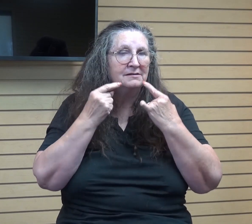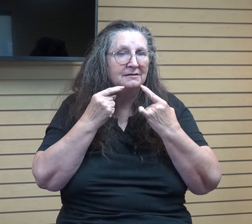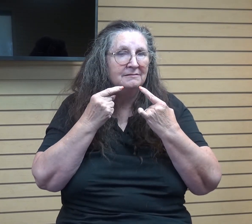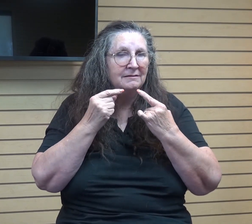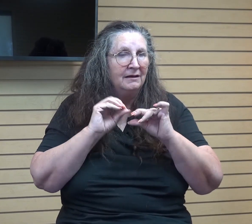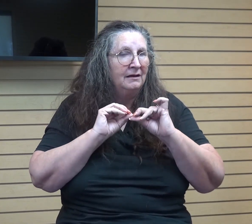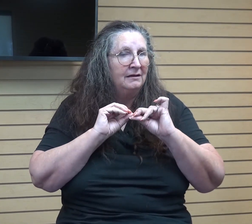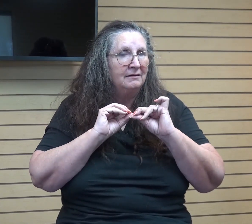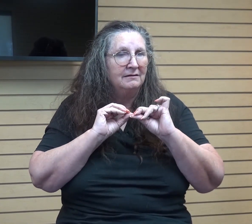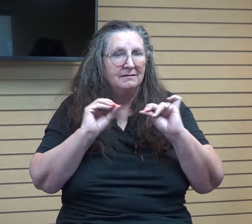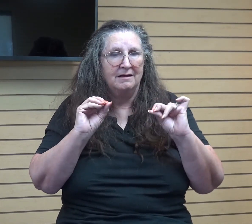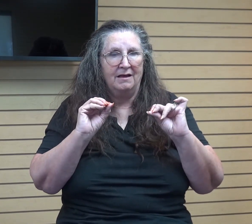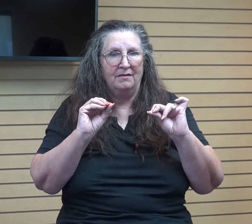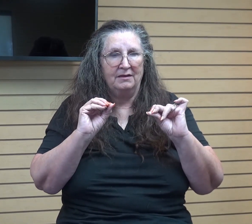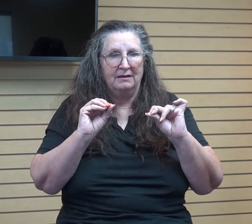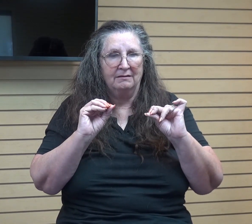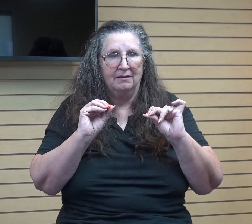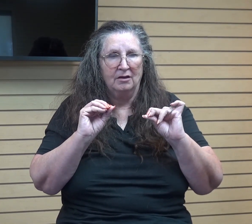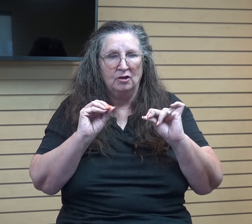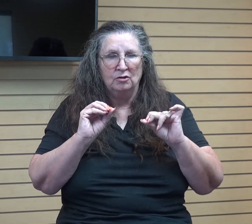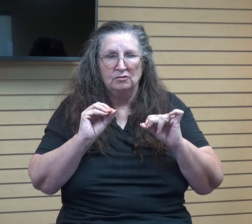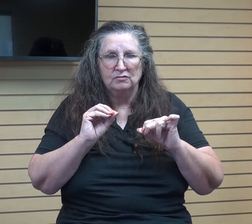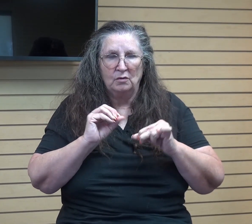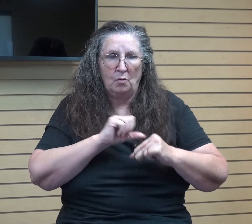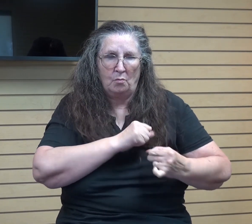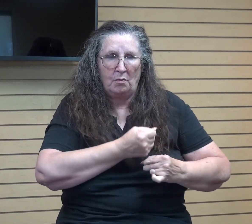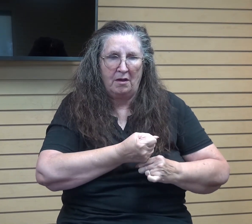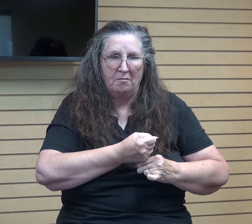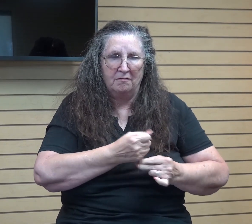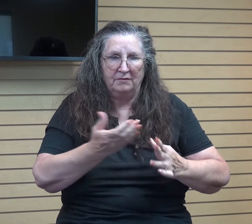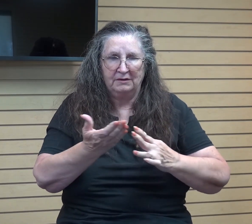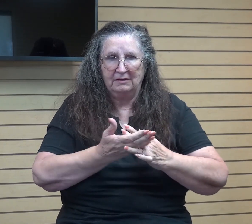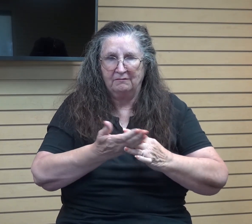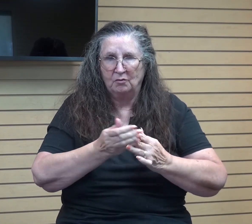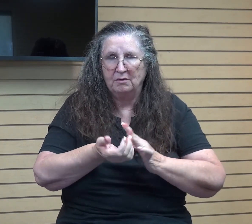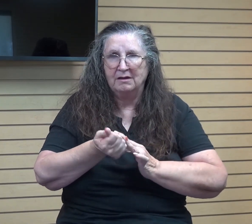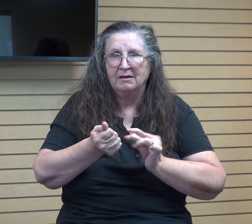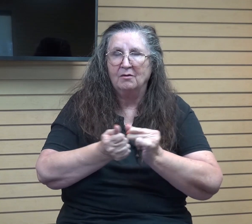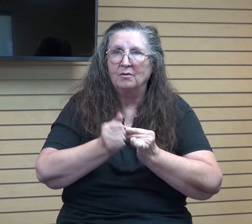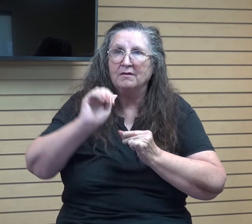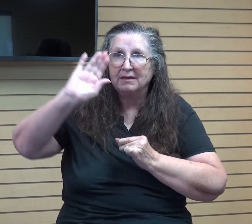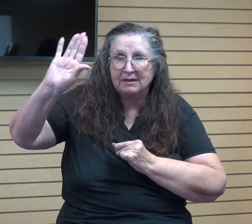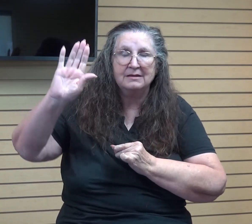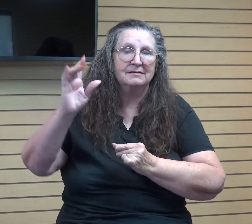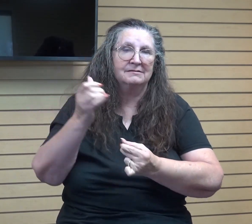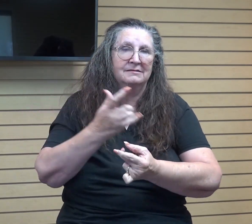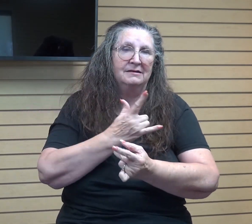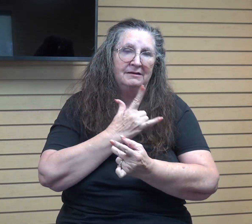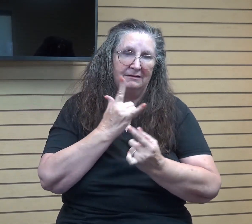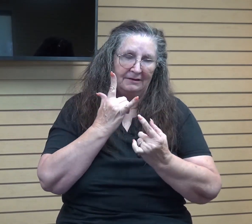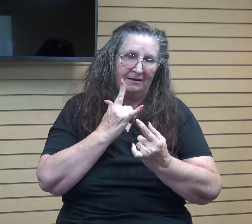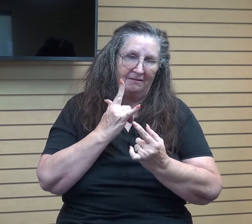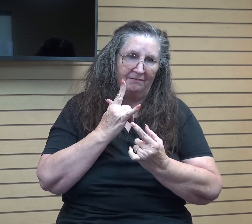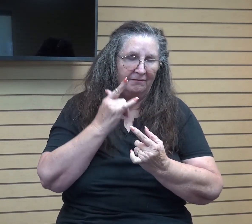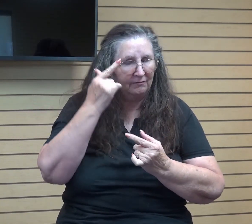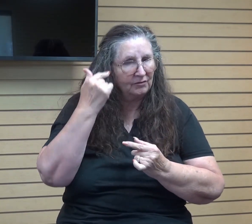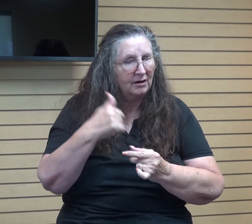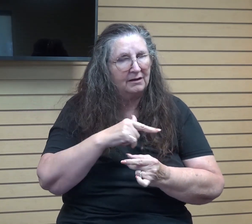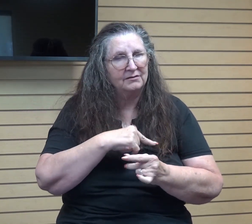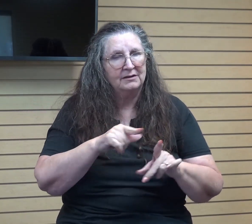anything that should be too powerful to get in the way of that love he has for us. Because just as my father would overlook